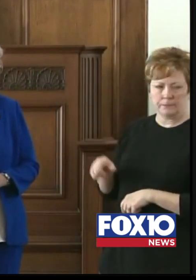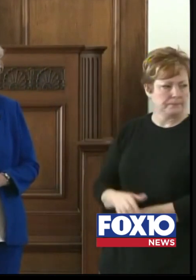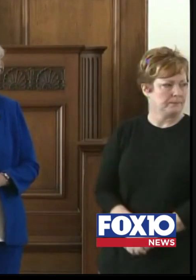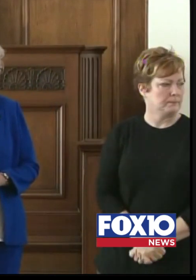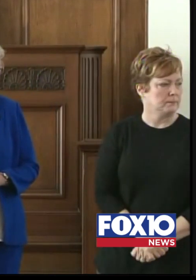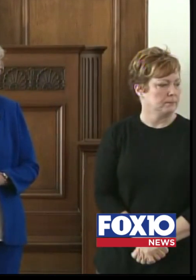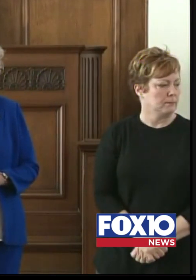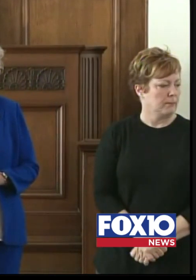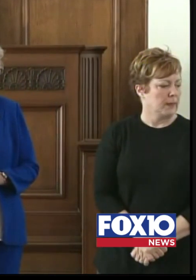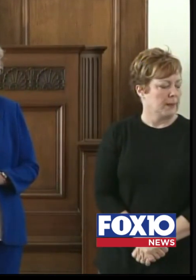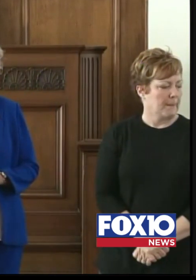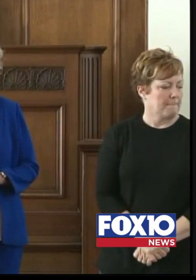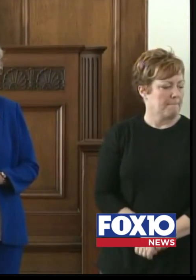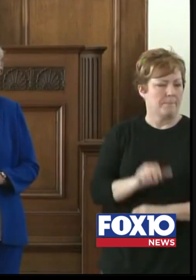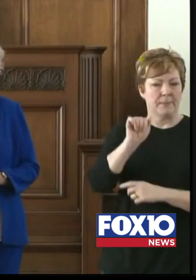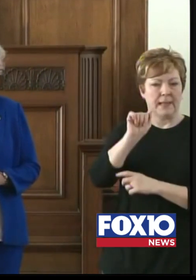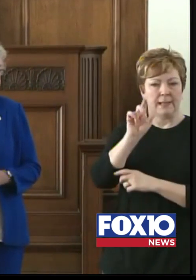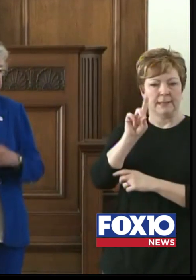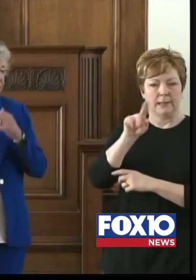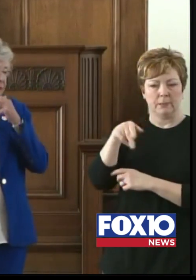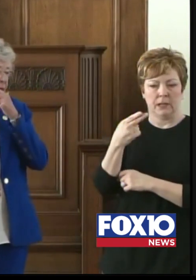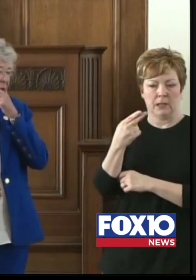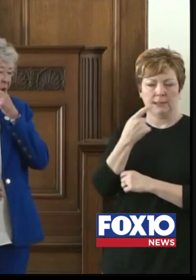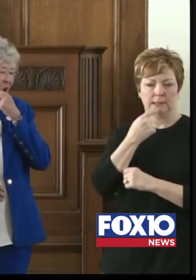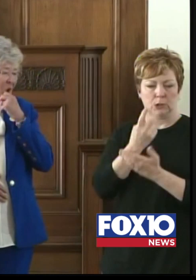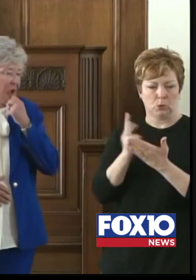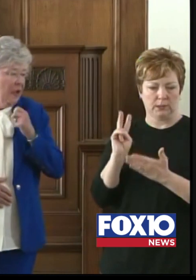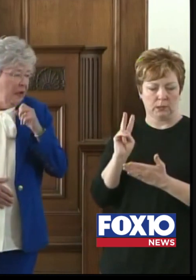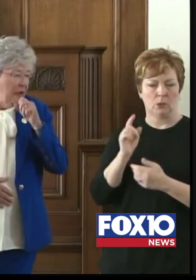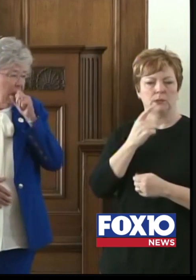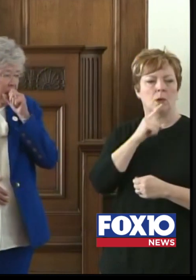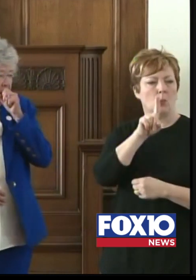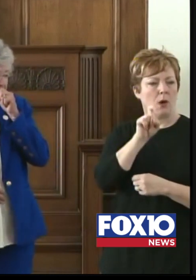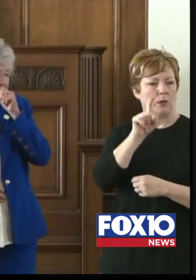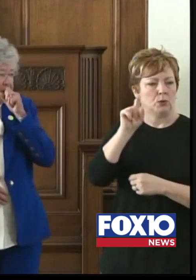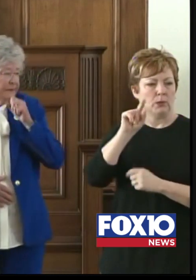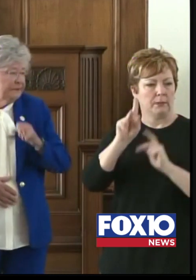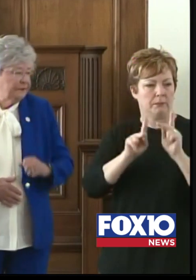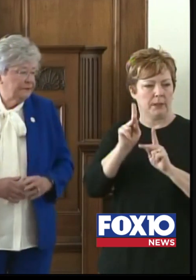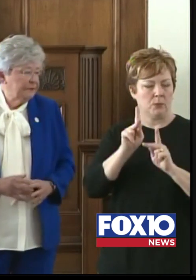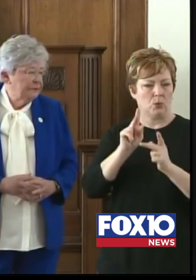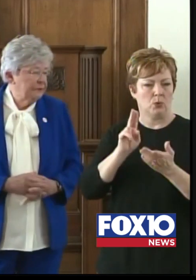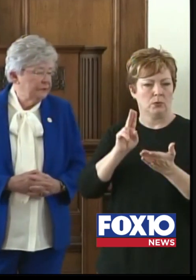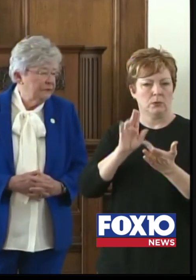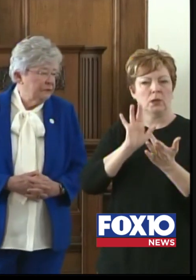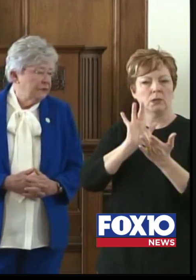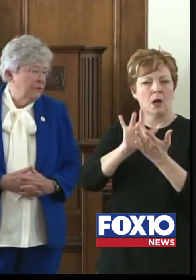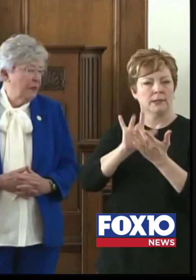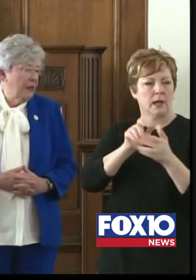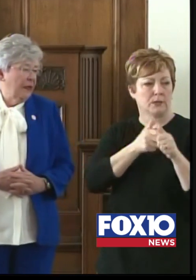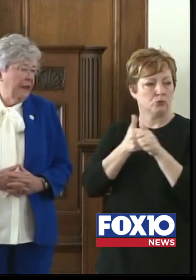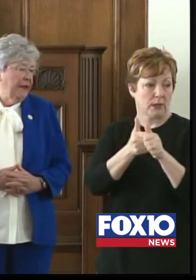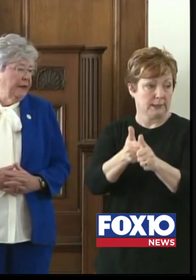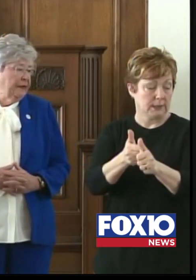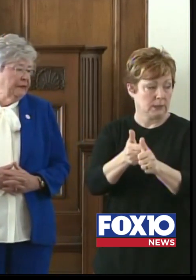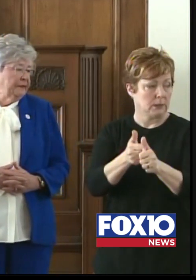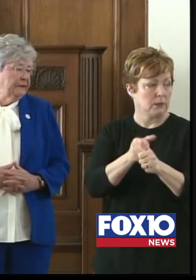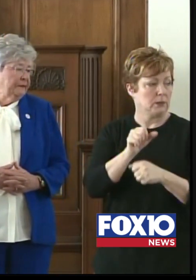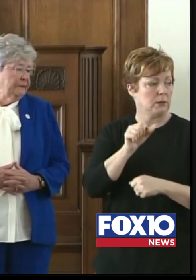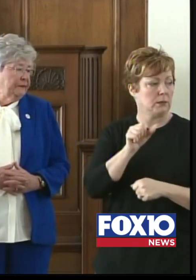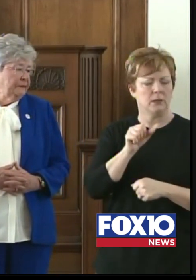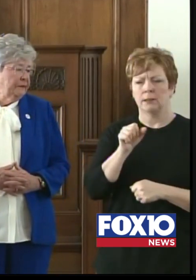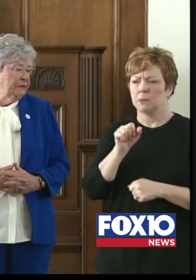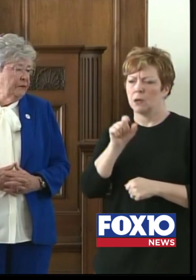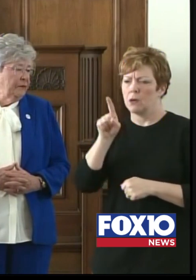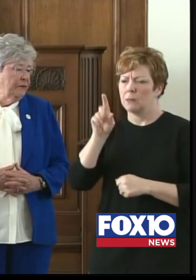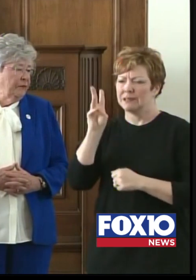I think ADPH said about two weeks ago there were 120 people who were doing the contact tracing. If you look, there are about